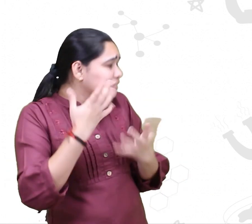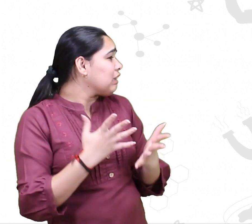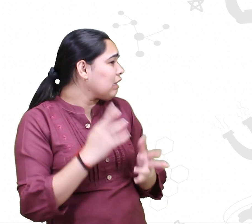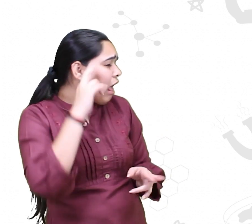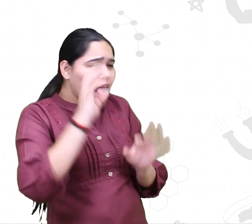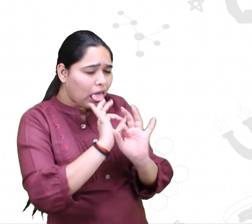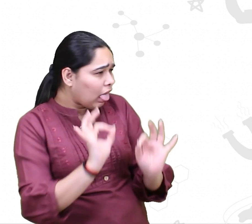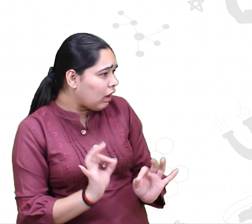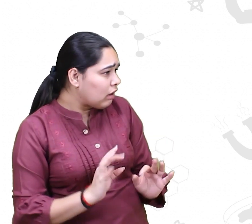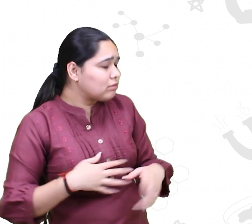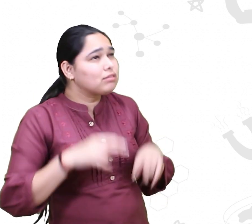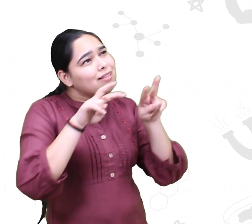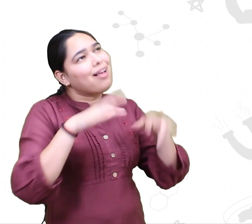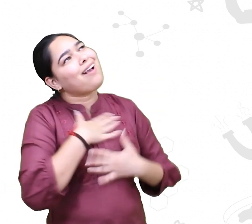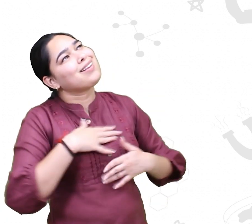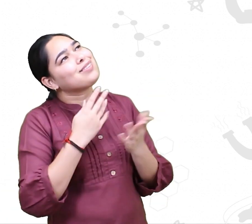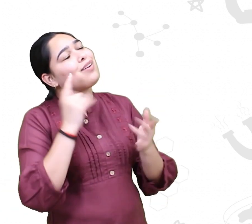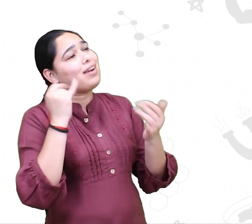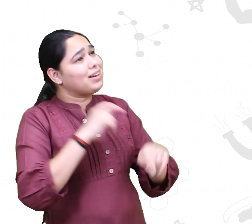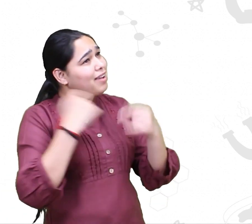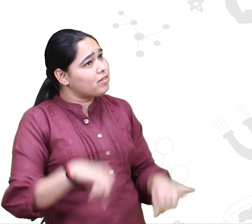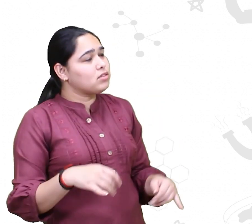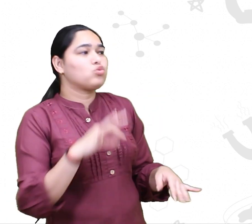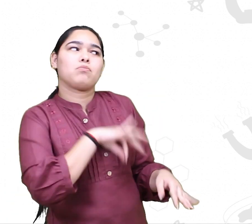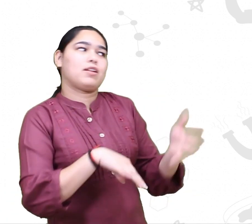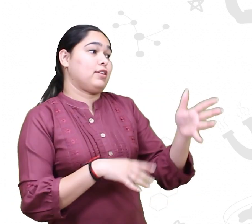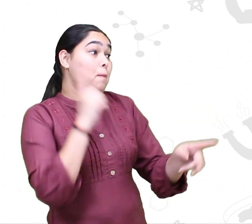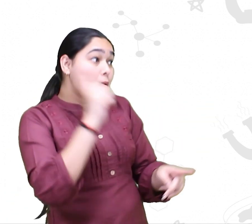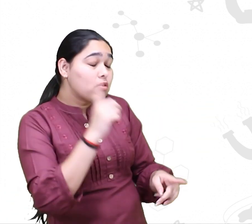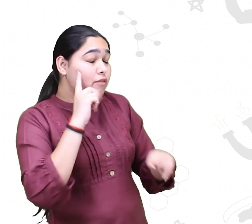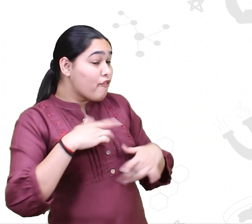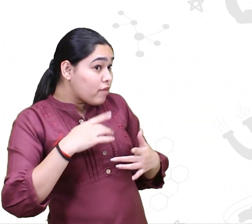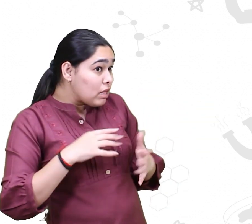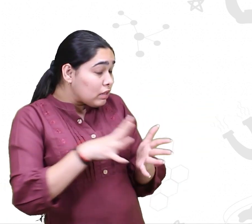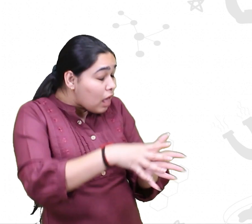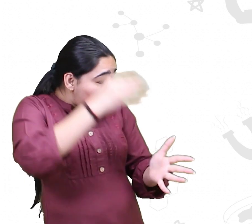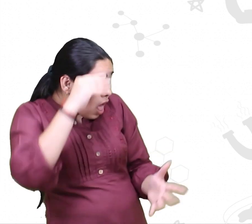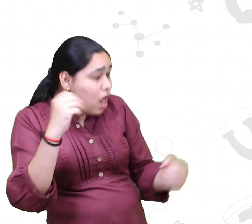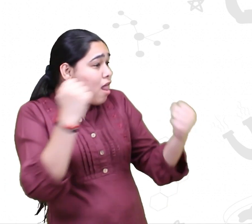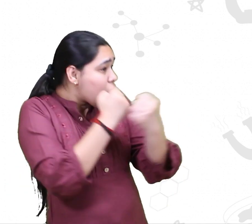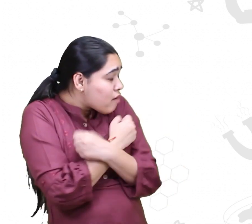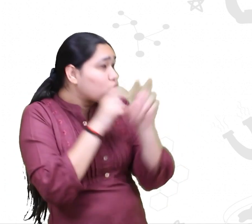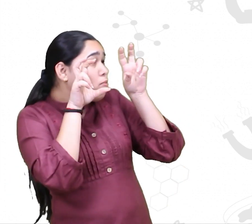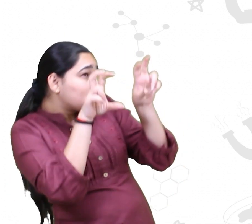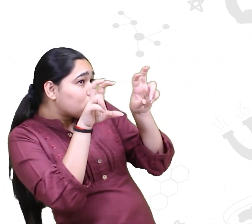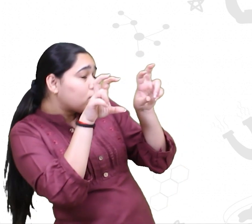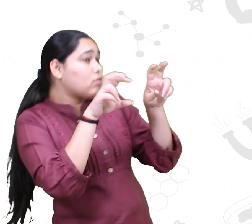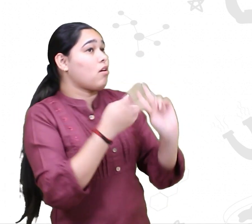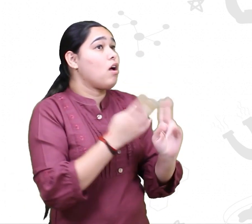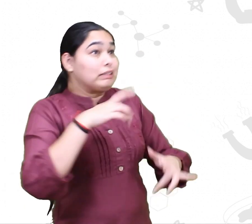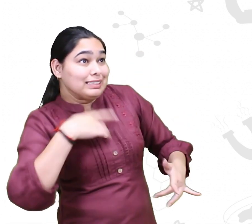you in the future. So, I think we should just be unashamed and say, I love to watch and just observe and